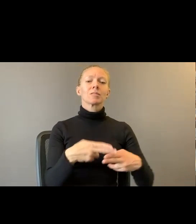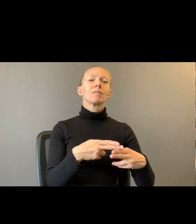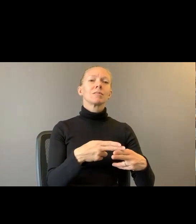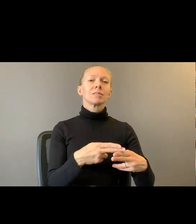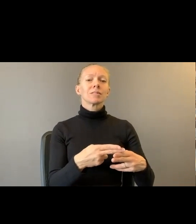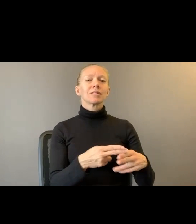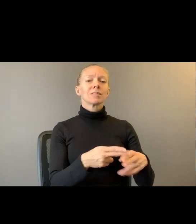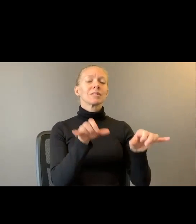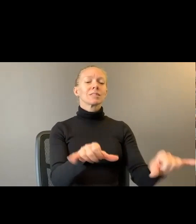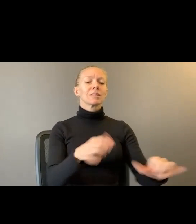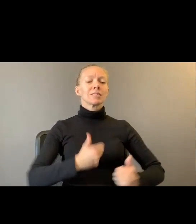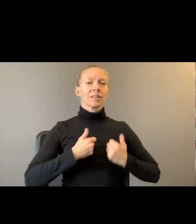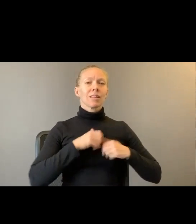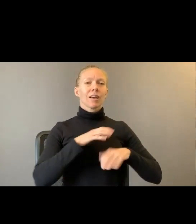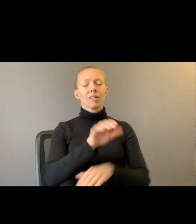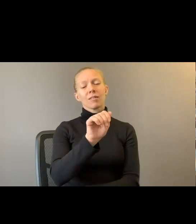Detroit.